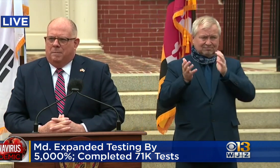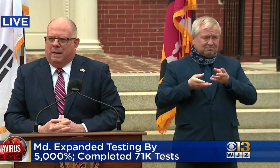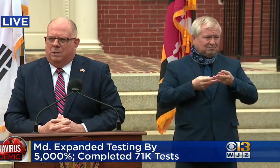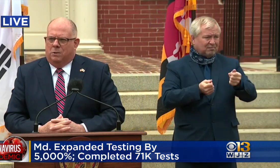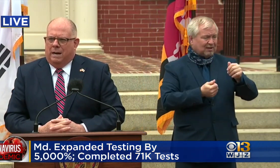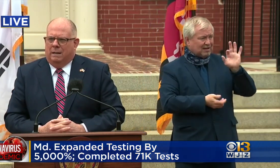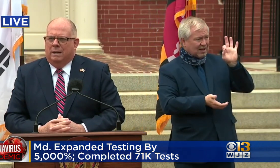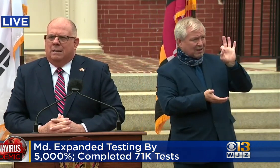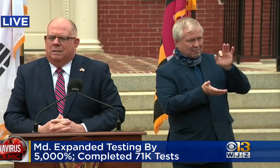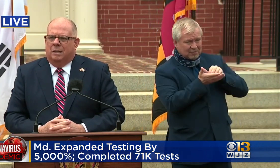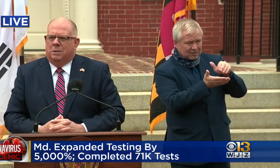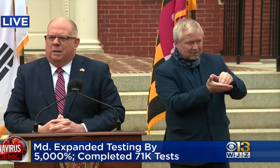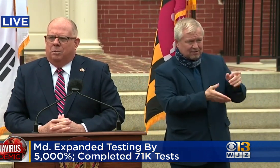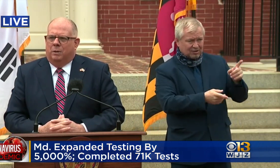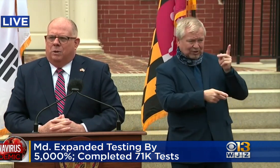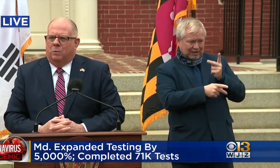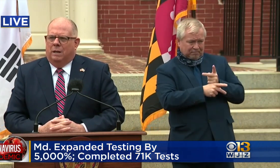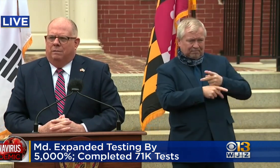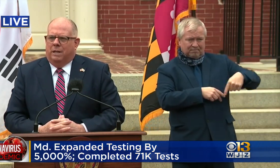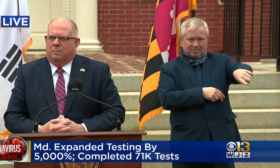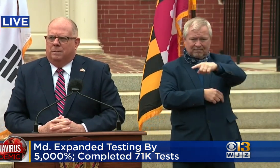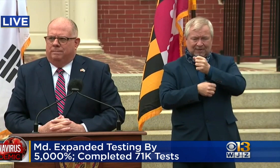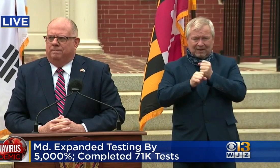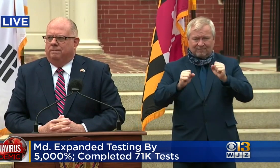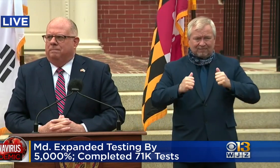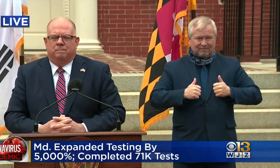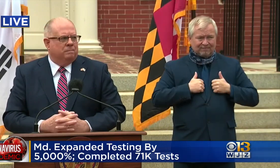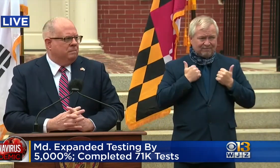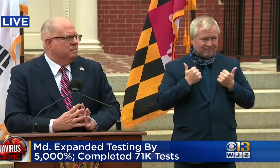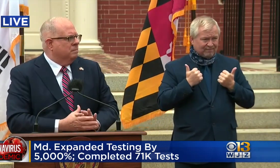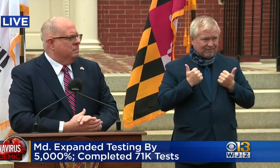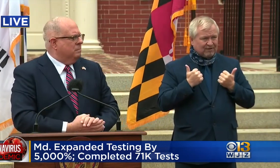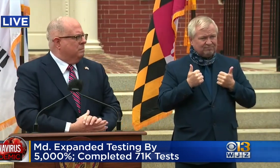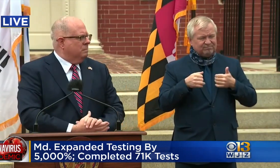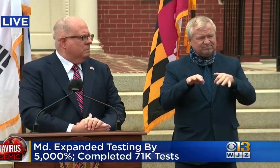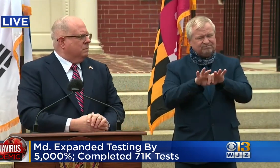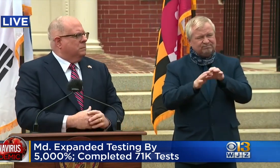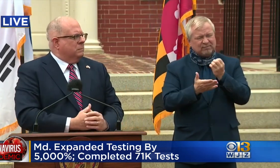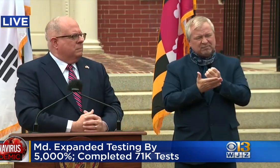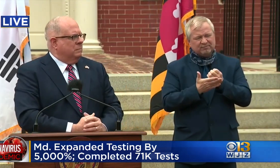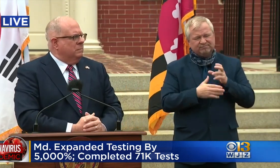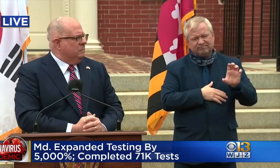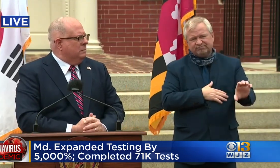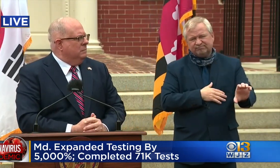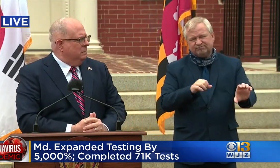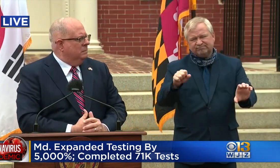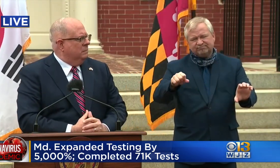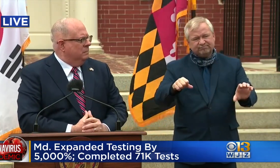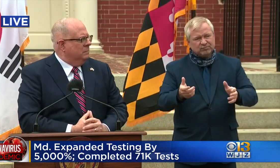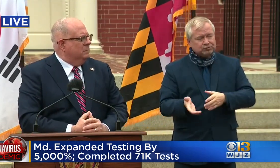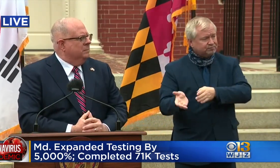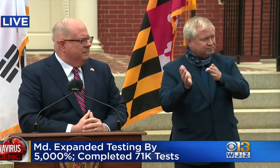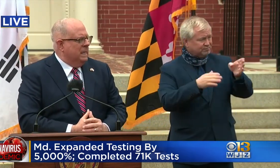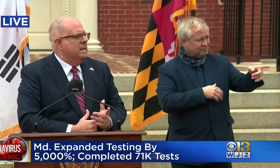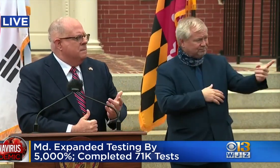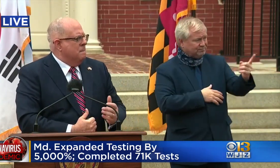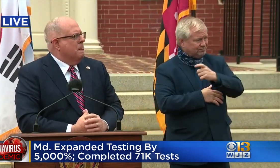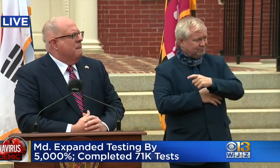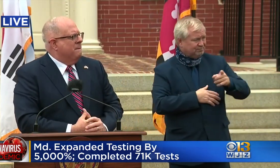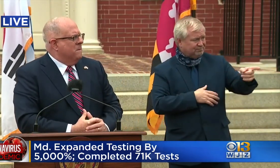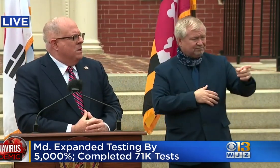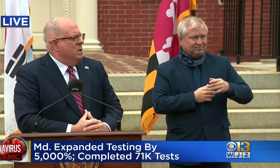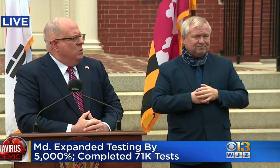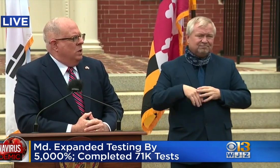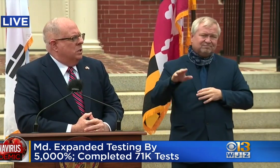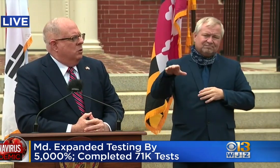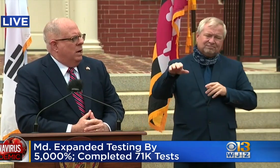get our economy back on track seems like a pretty worthwhile investment. Governor, do you test everything that's needed right away, or do you still need key tips and